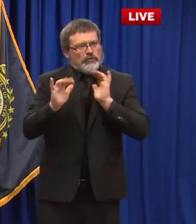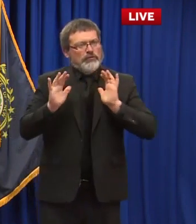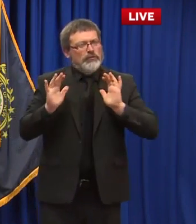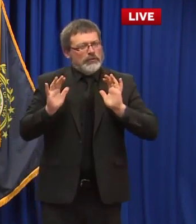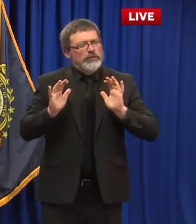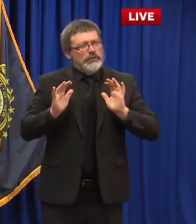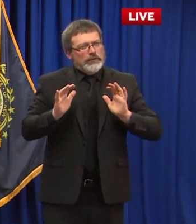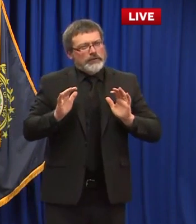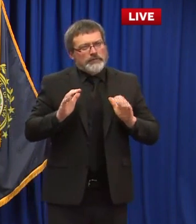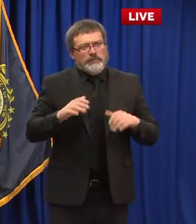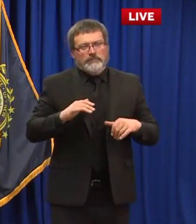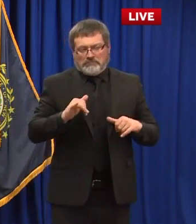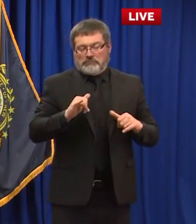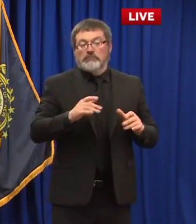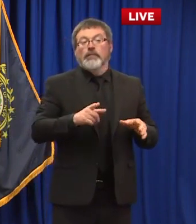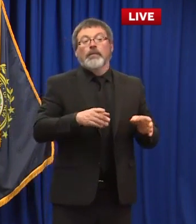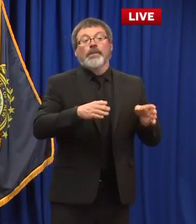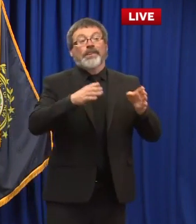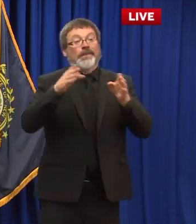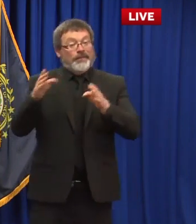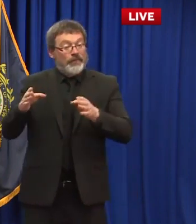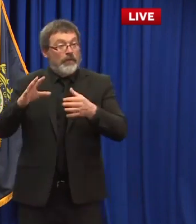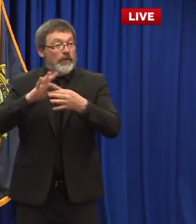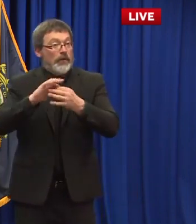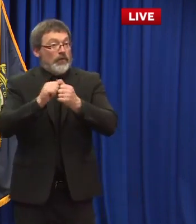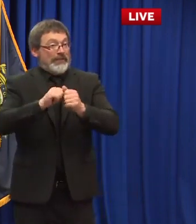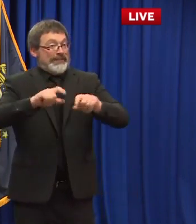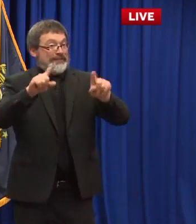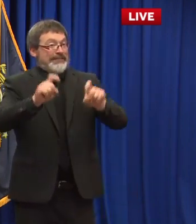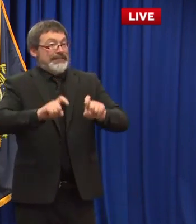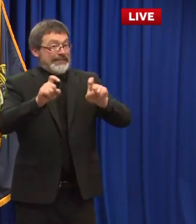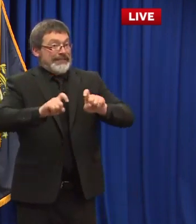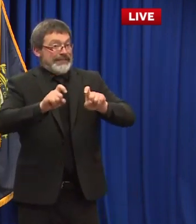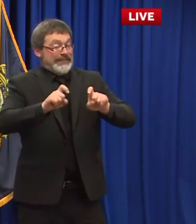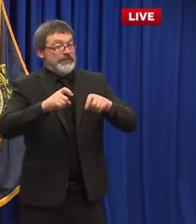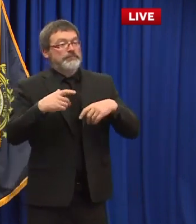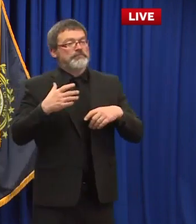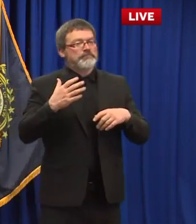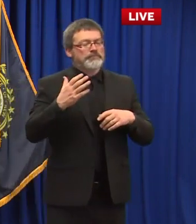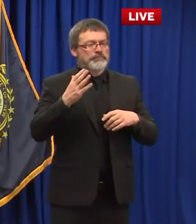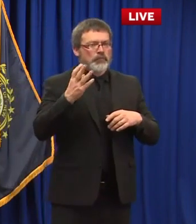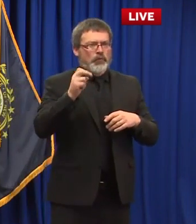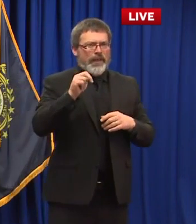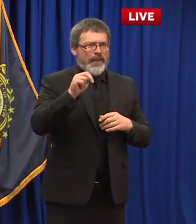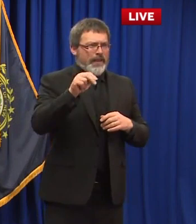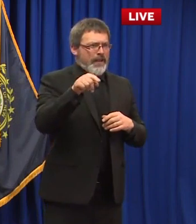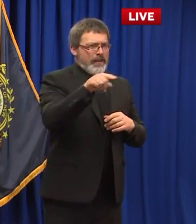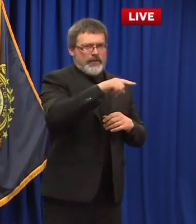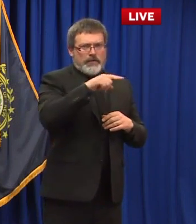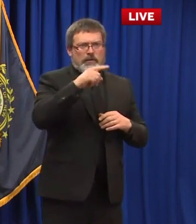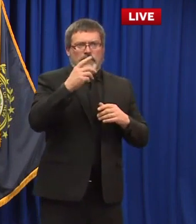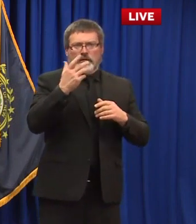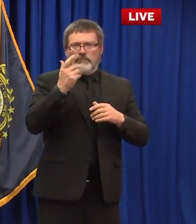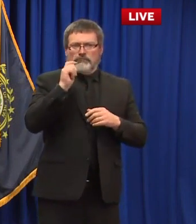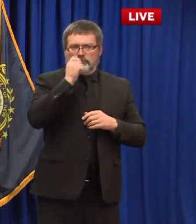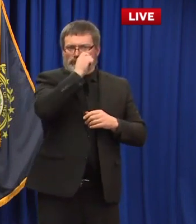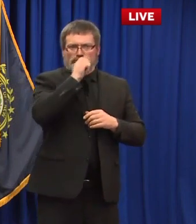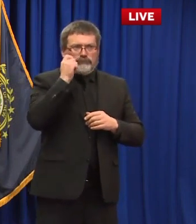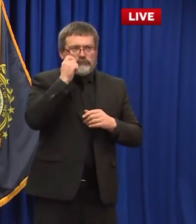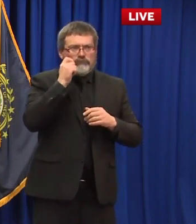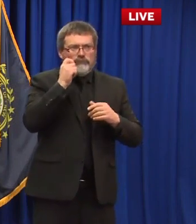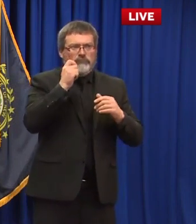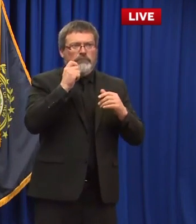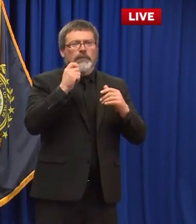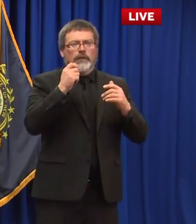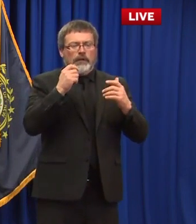to take a test commissioner do we ask whether you're asymptomatic or not yeah we don't really define asymptomatic versus symptomatic right now because early on we found that